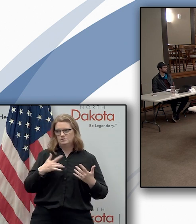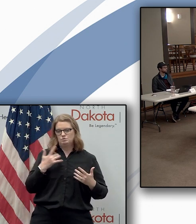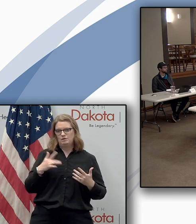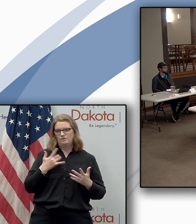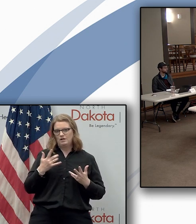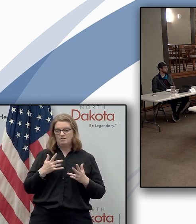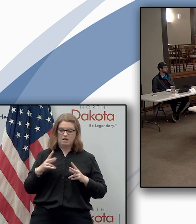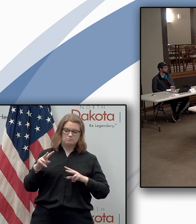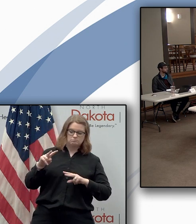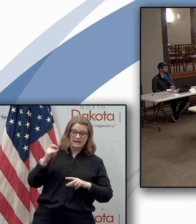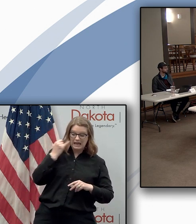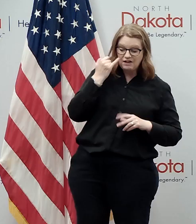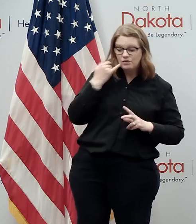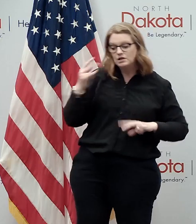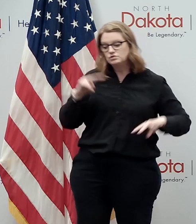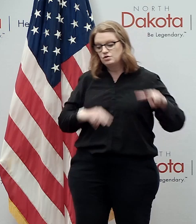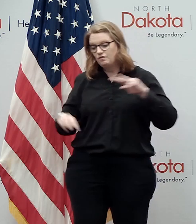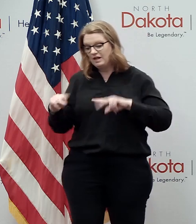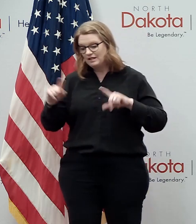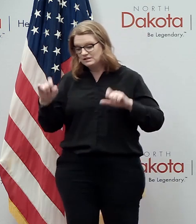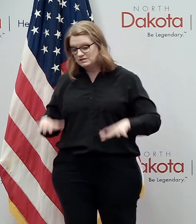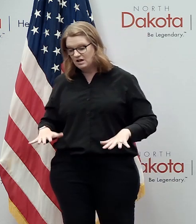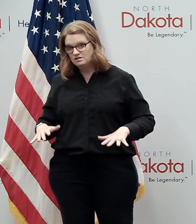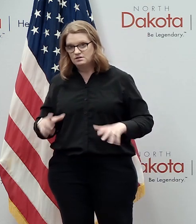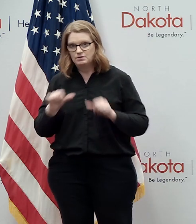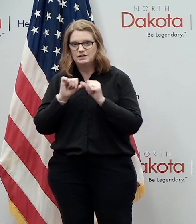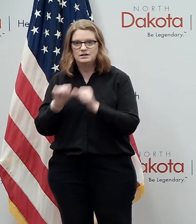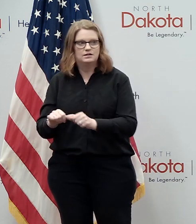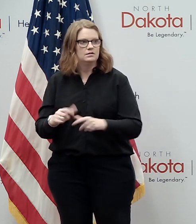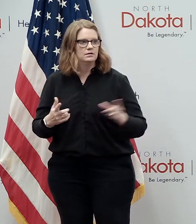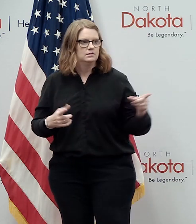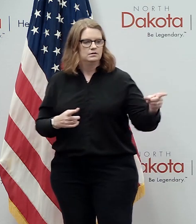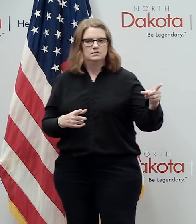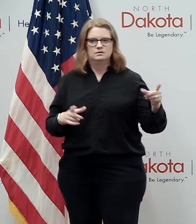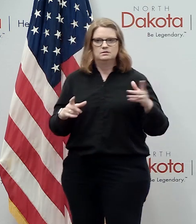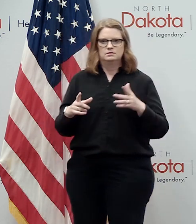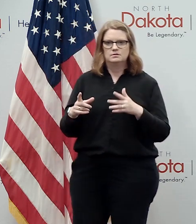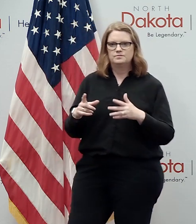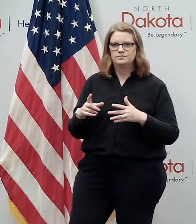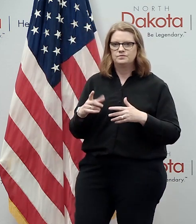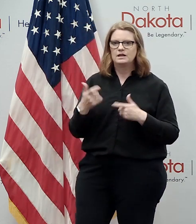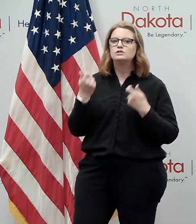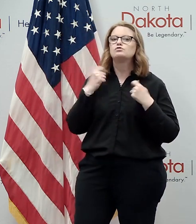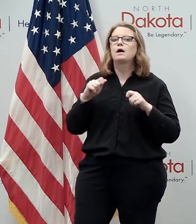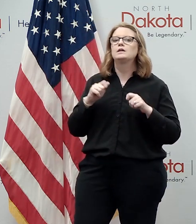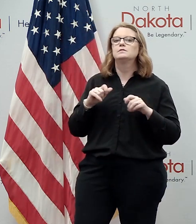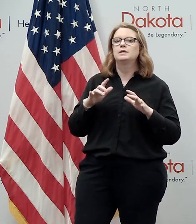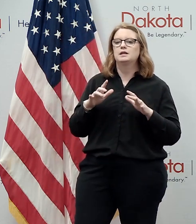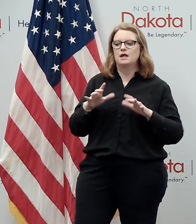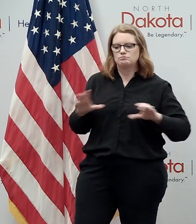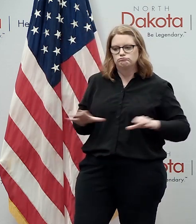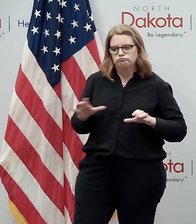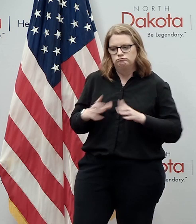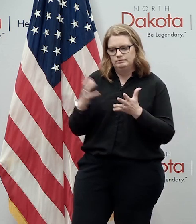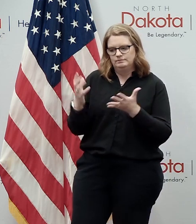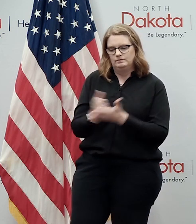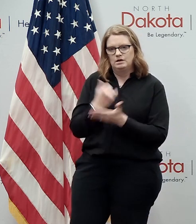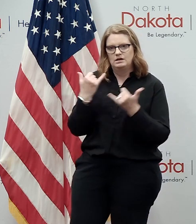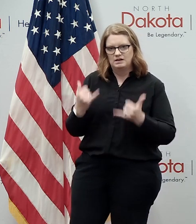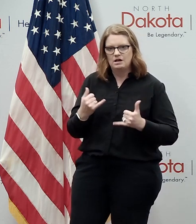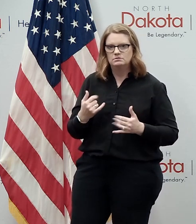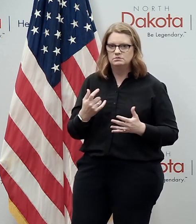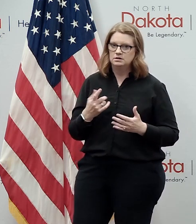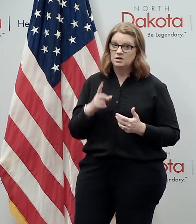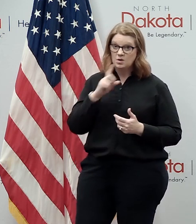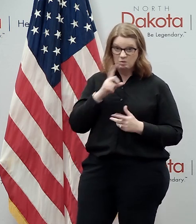us keep everything open it's the for it's the latter we're trying to be proactive with the surveillance testing we want to keep things